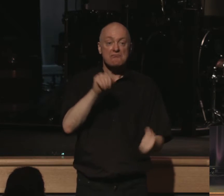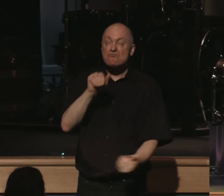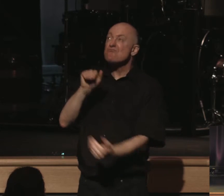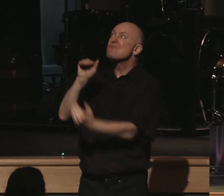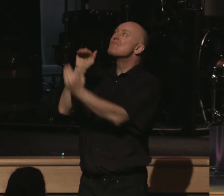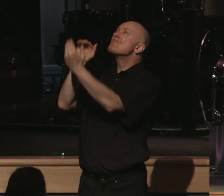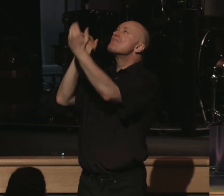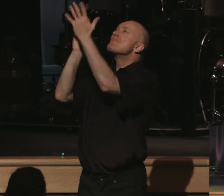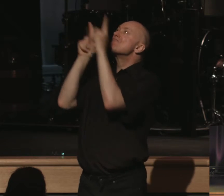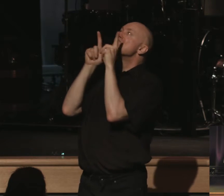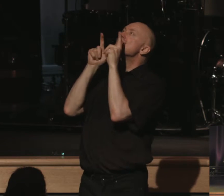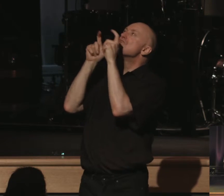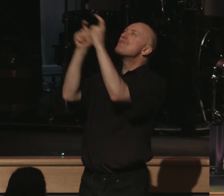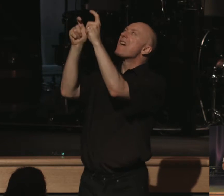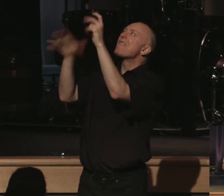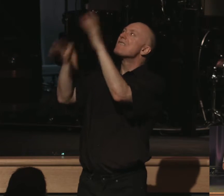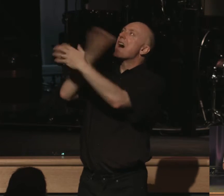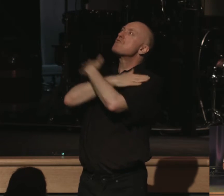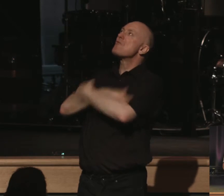God and run to him and find your rest.